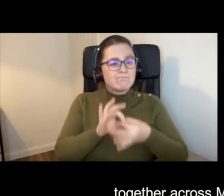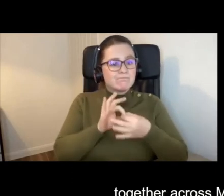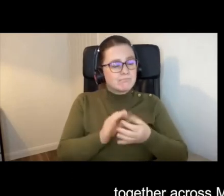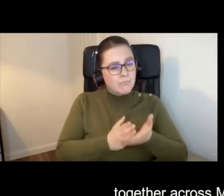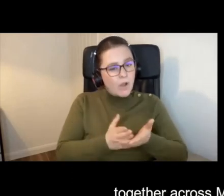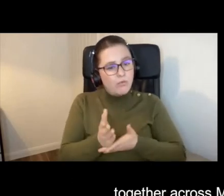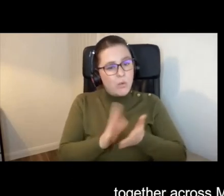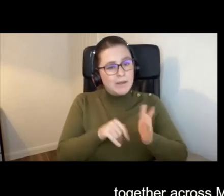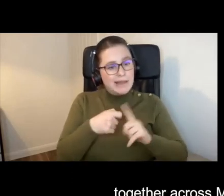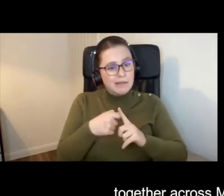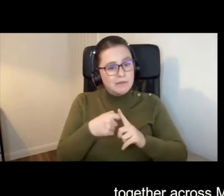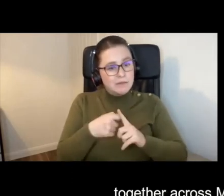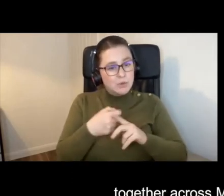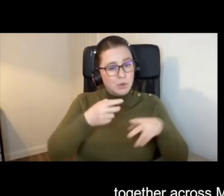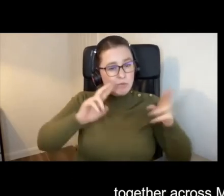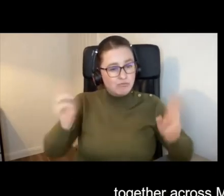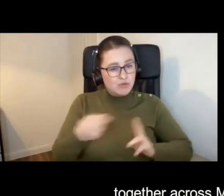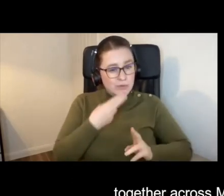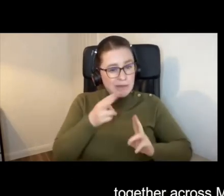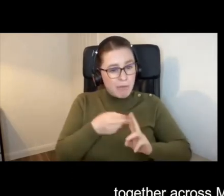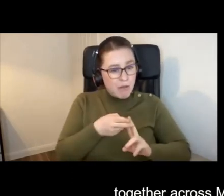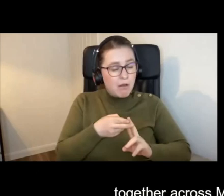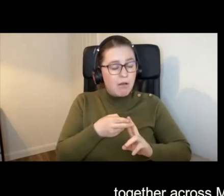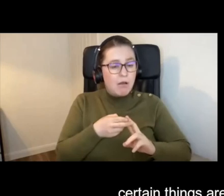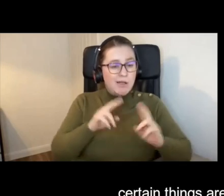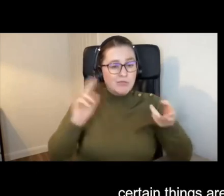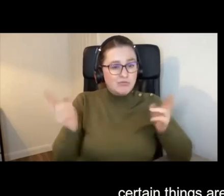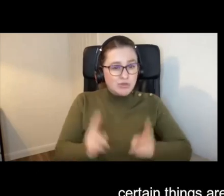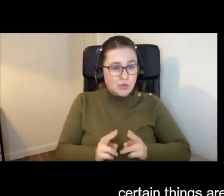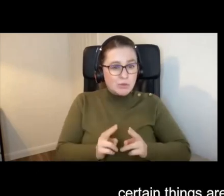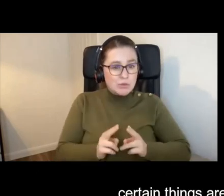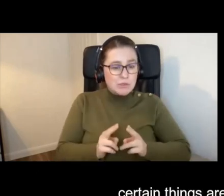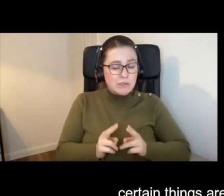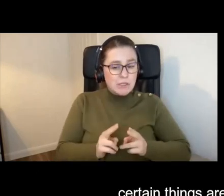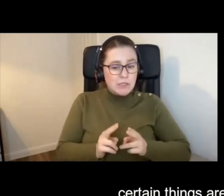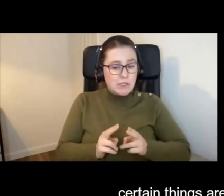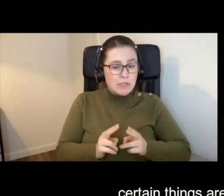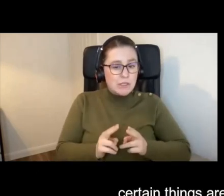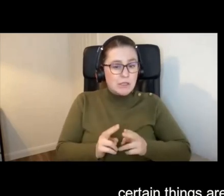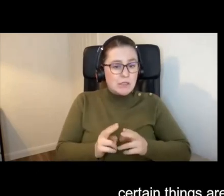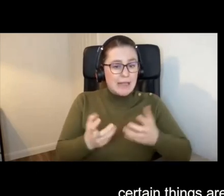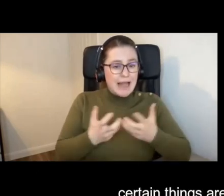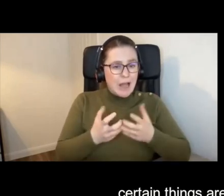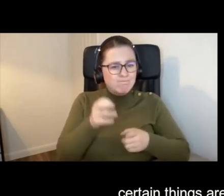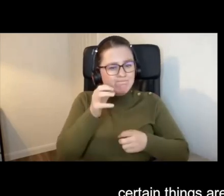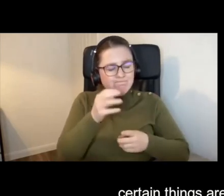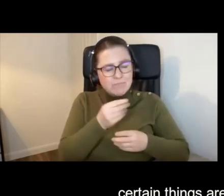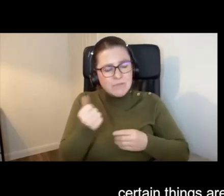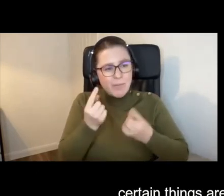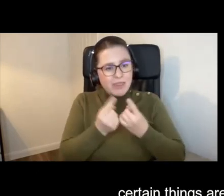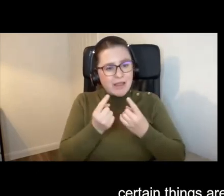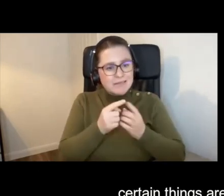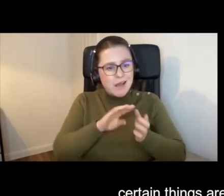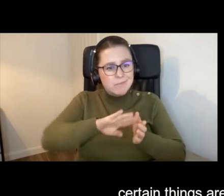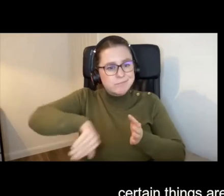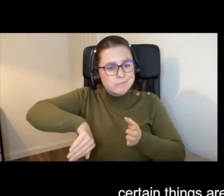Milton Keynes to reduce stigma, to reduce the way that certain things are pushed to the